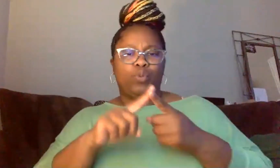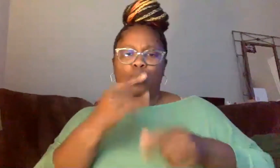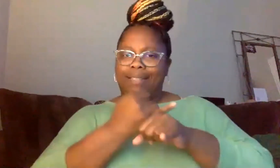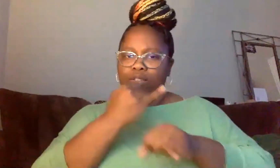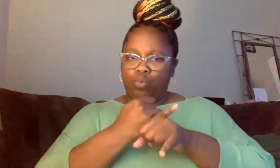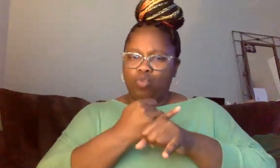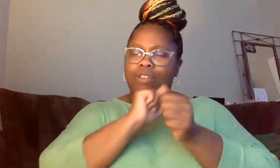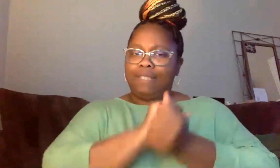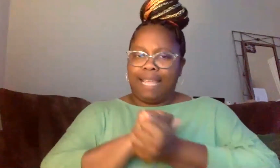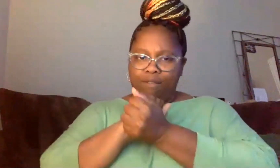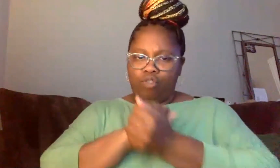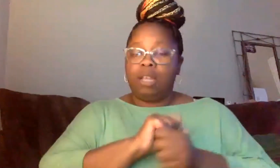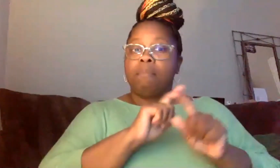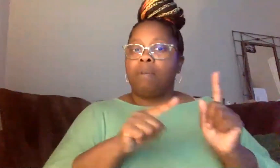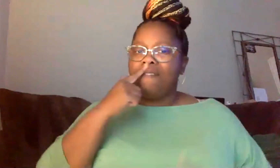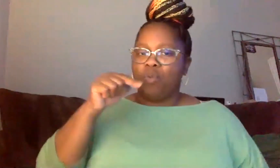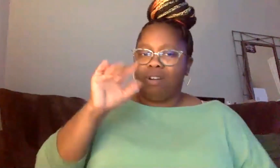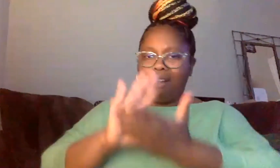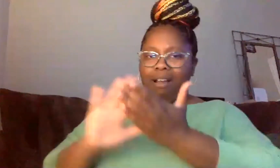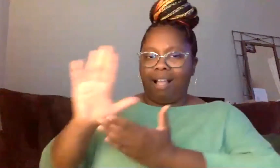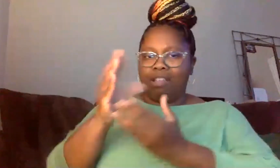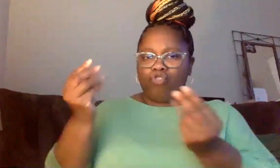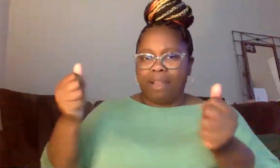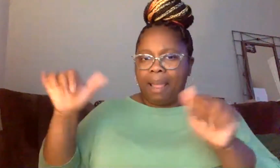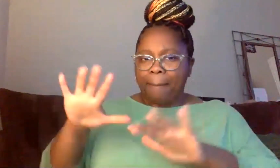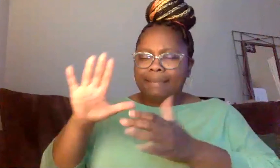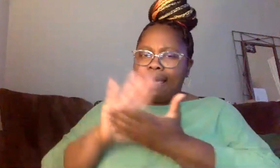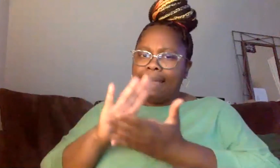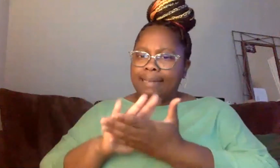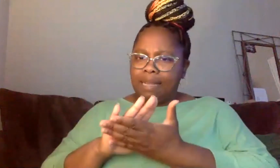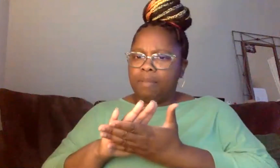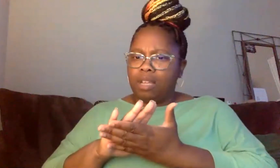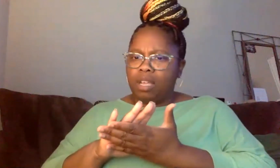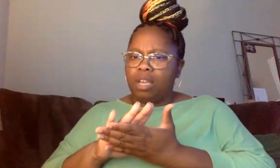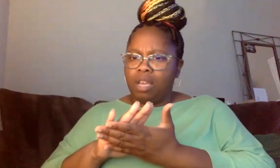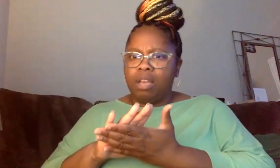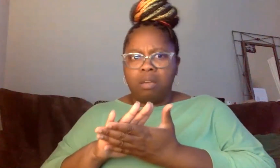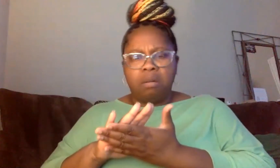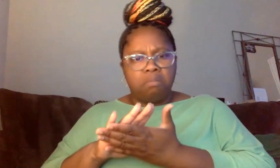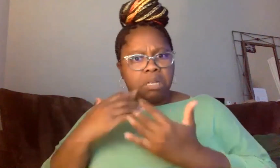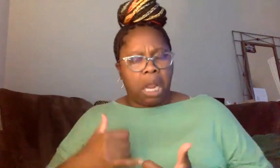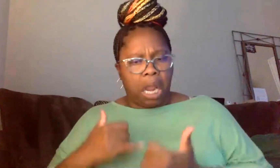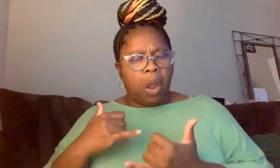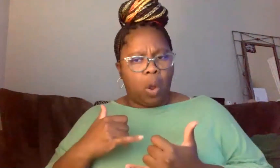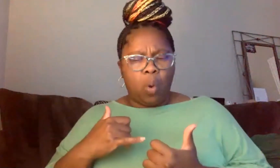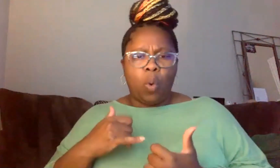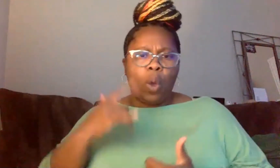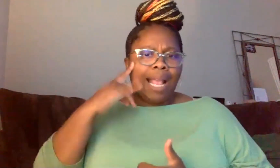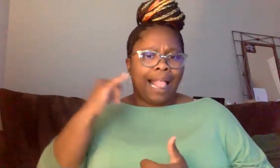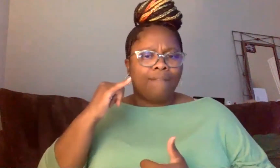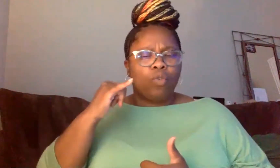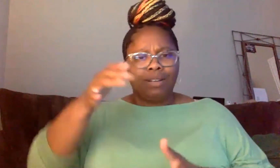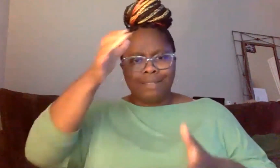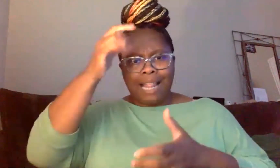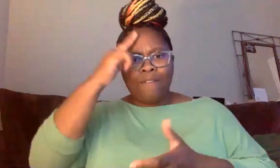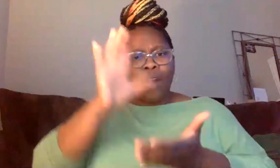But as a campus, you know, in academia, there is actually a very serious call by like California's cause of for academic freedom.